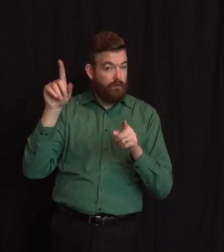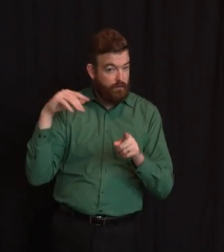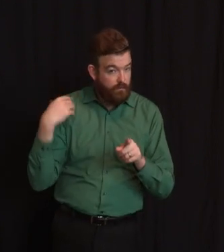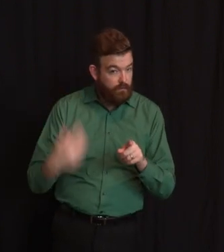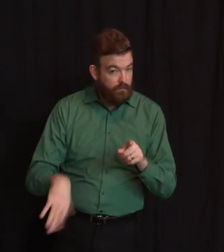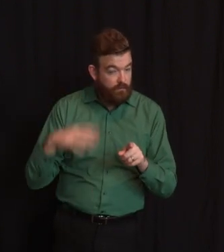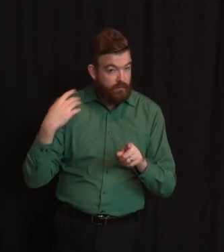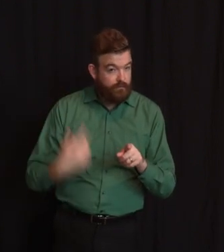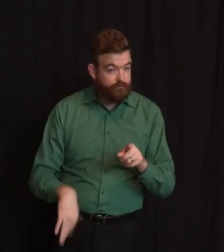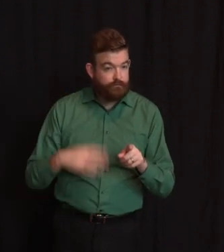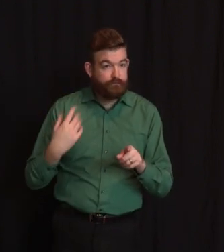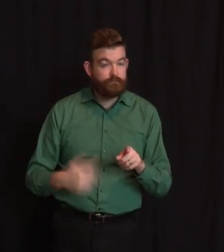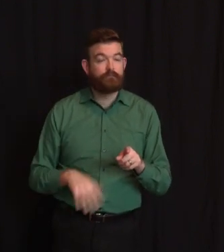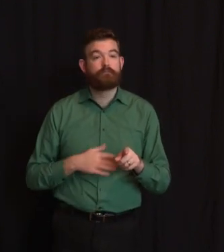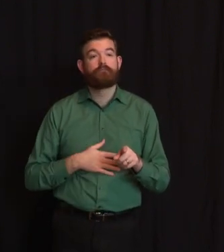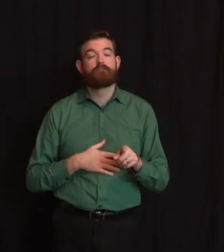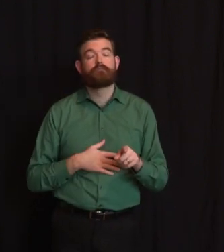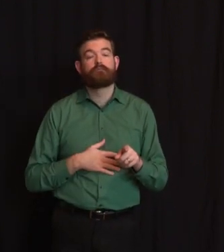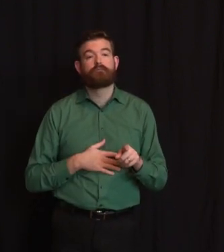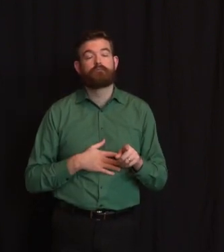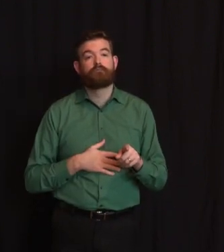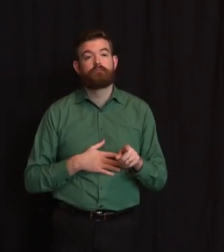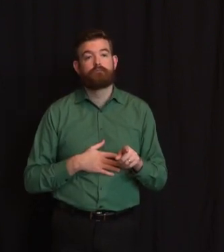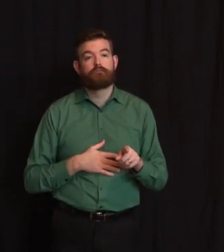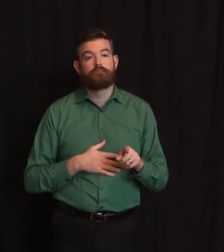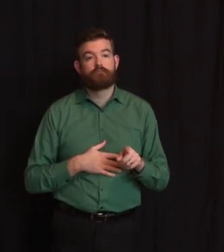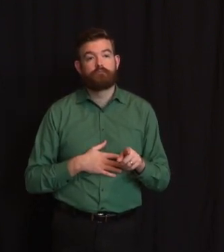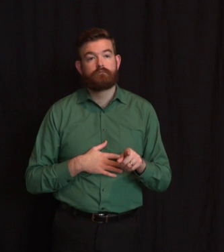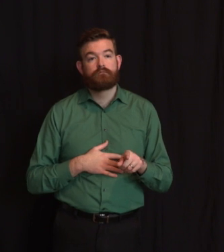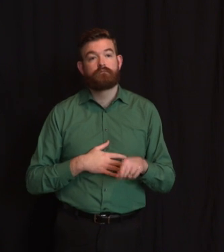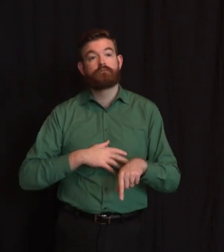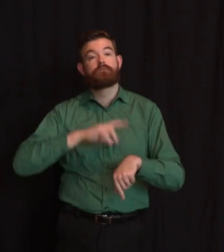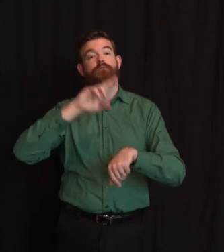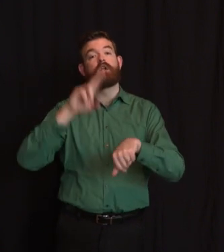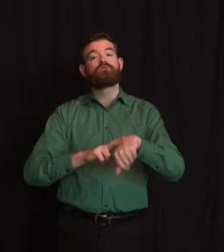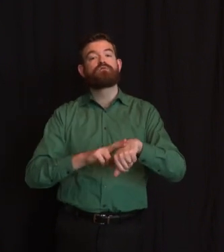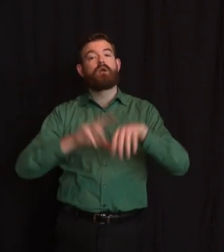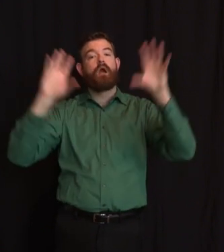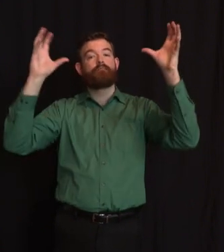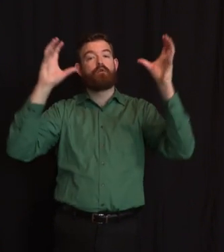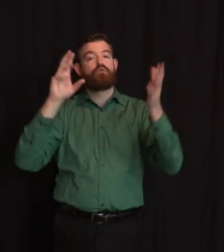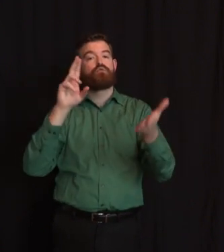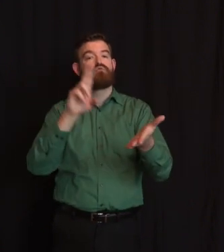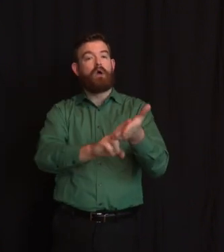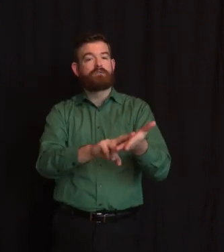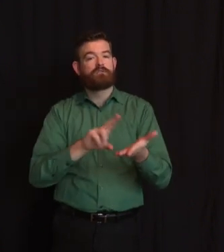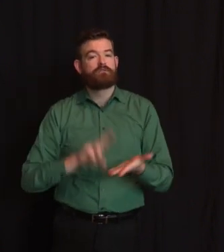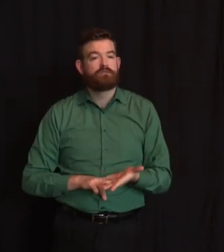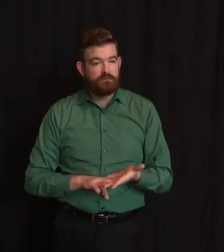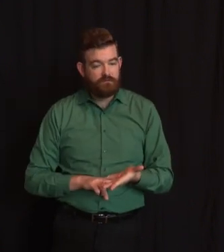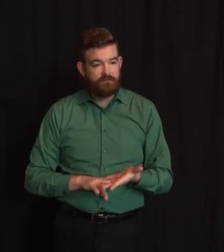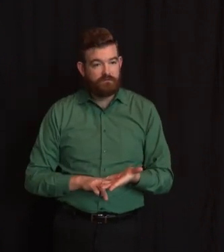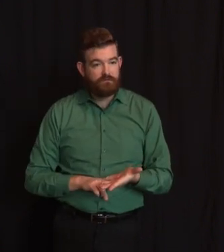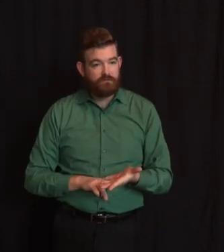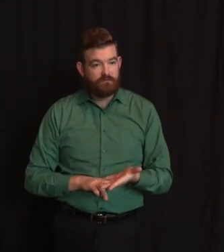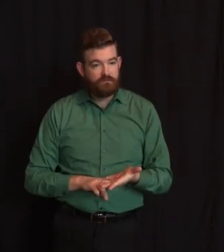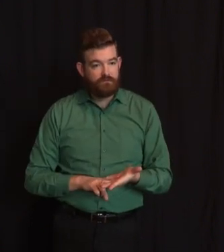ambulance contract that I speak of now and again, they've just increased their hours to 24-7.